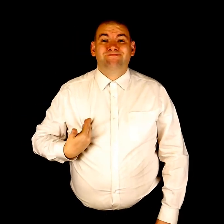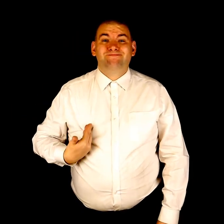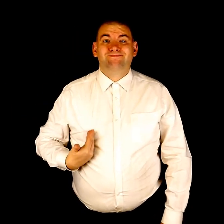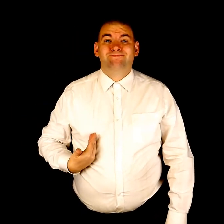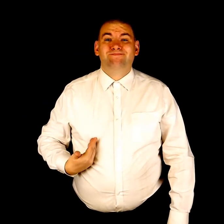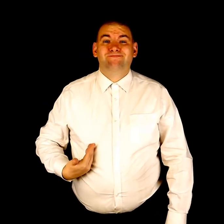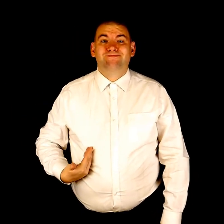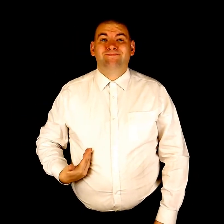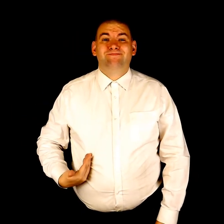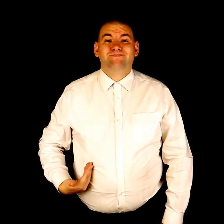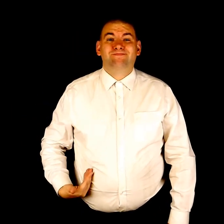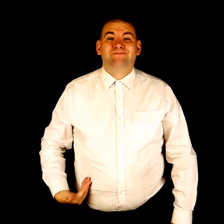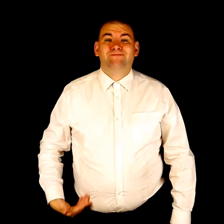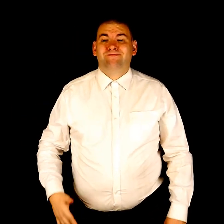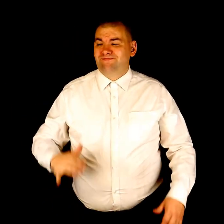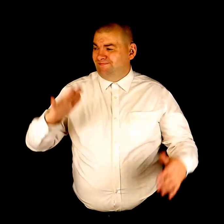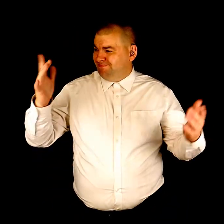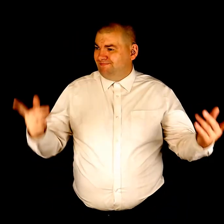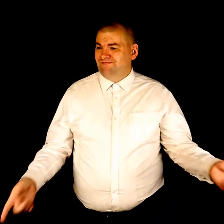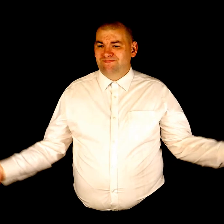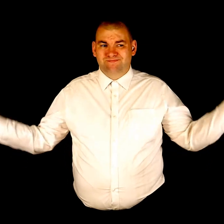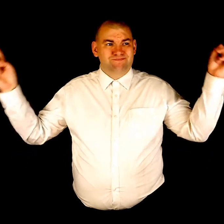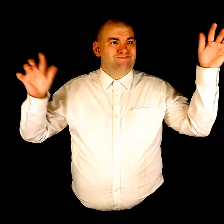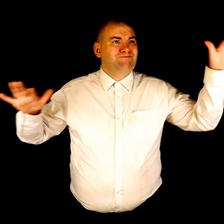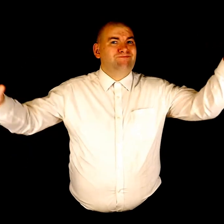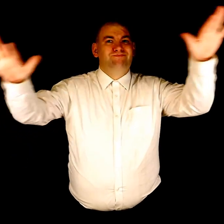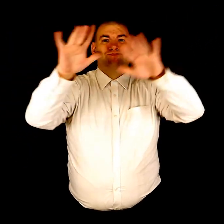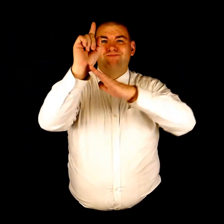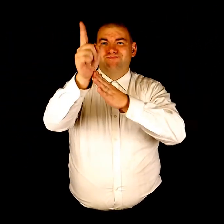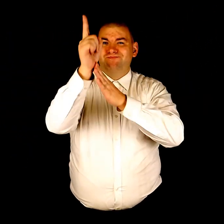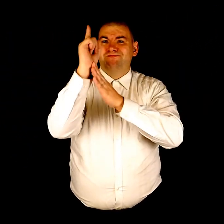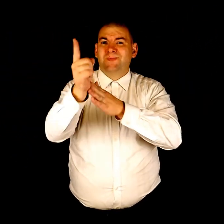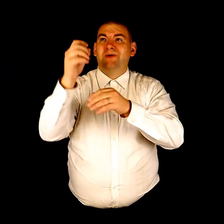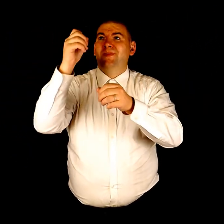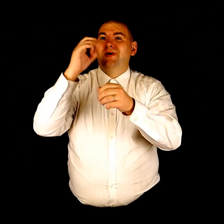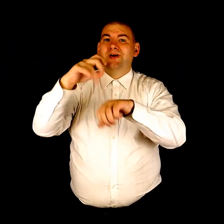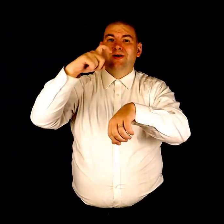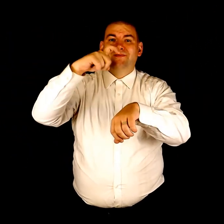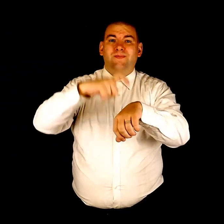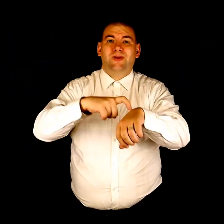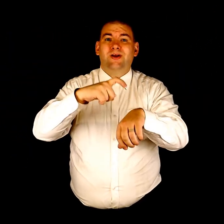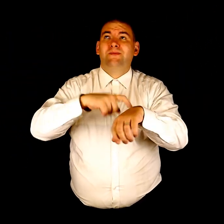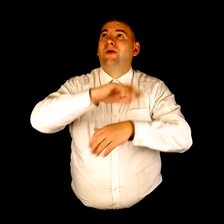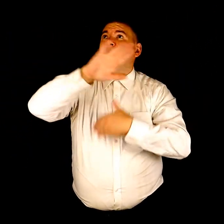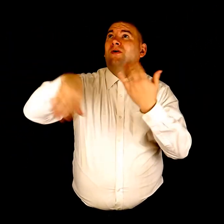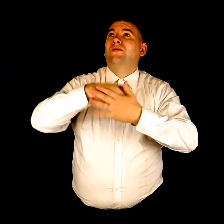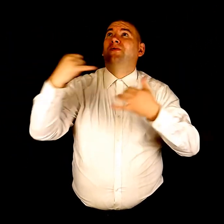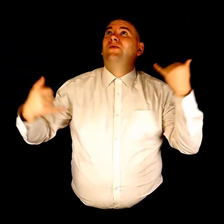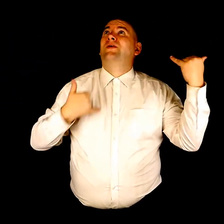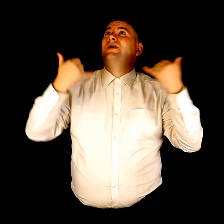How in just one moment of time All the joys of heaven